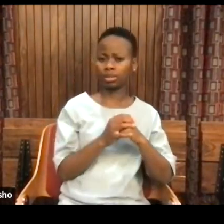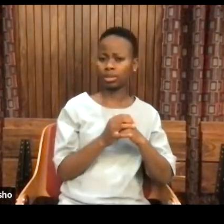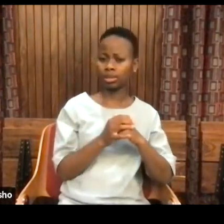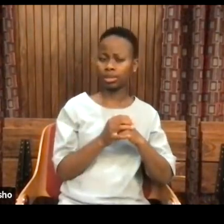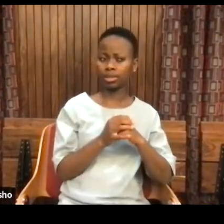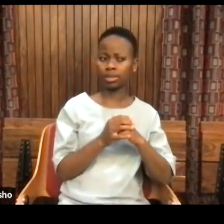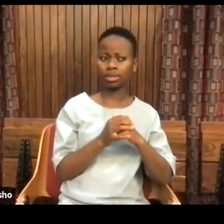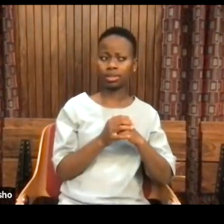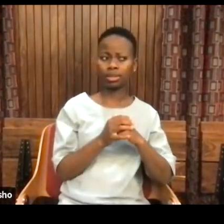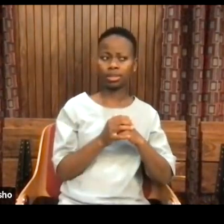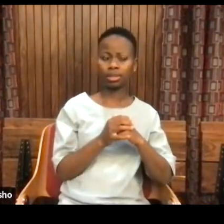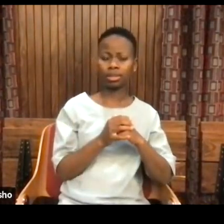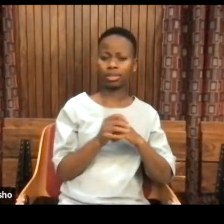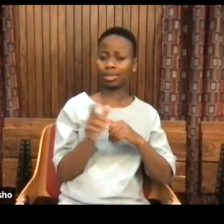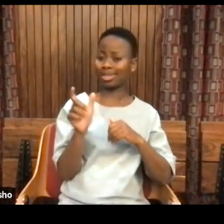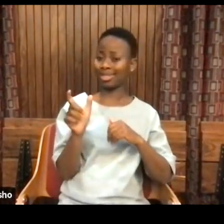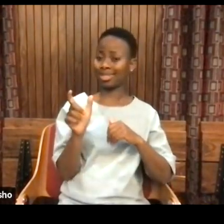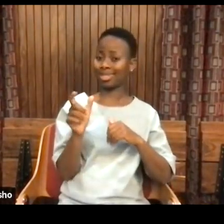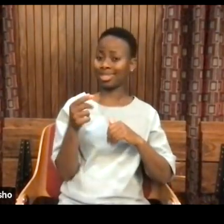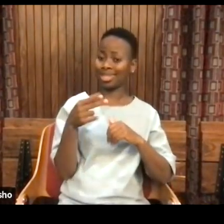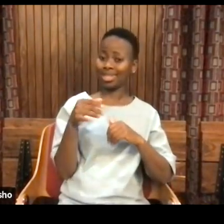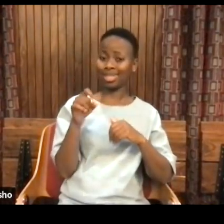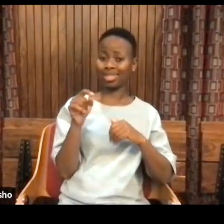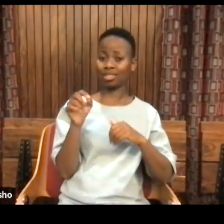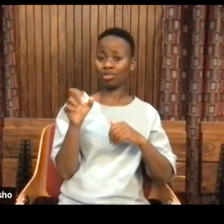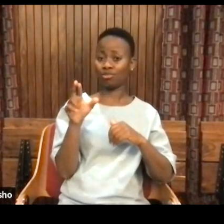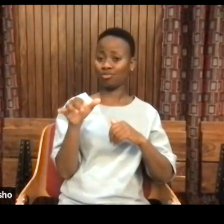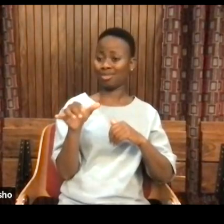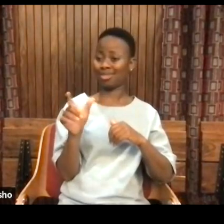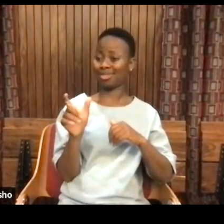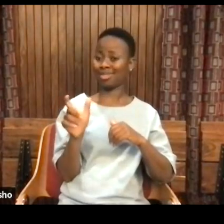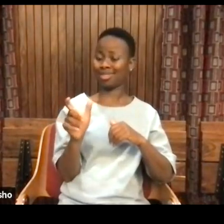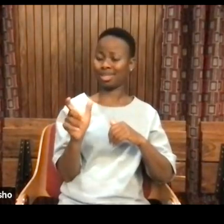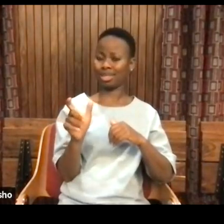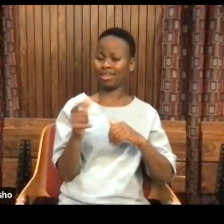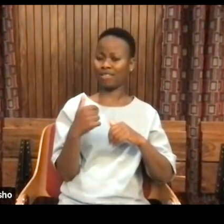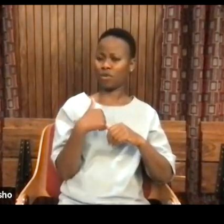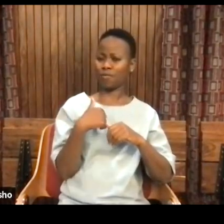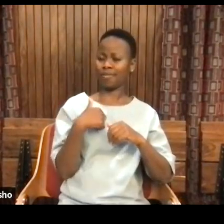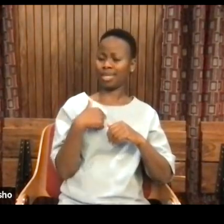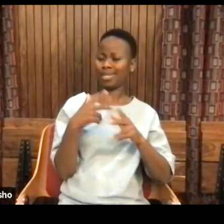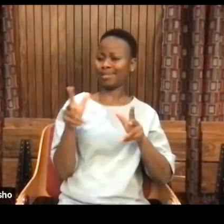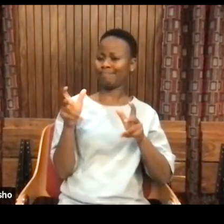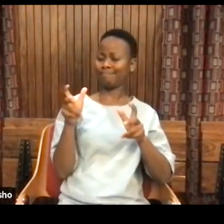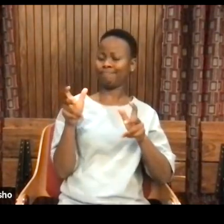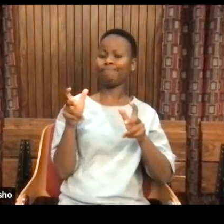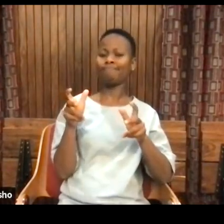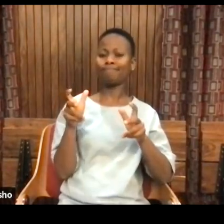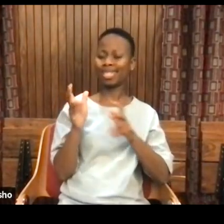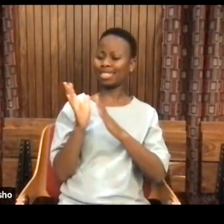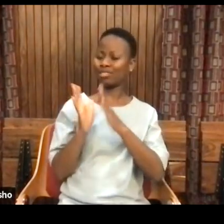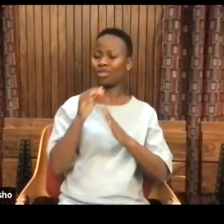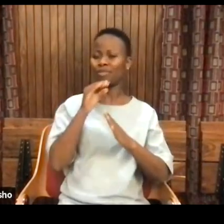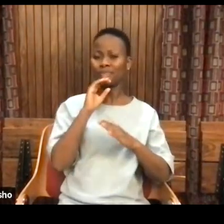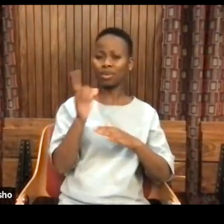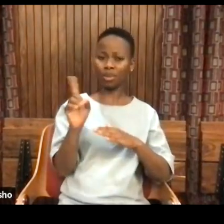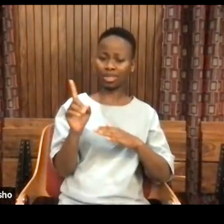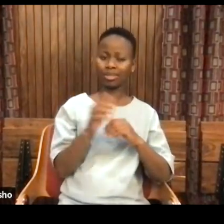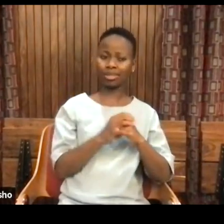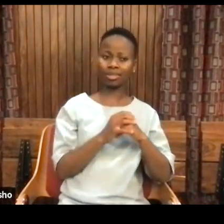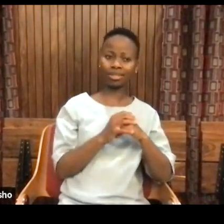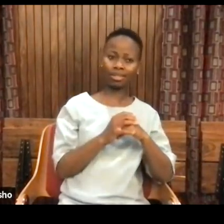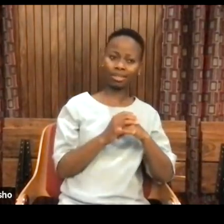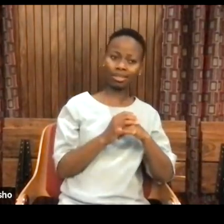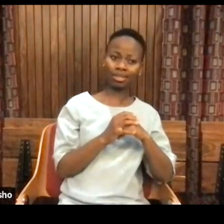The name on its own or the concept on its own as a social construct. And I'm hearing everyone